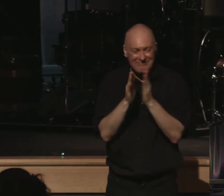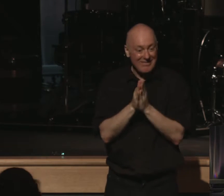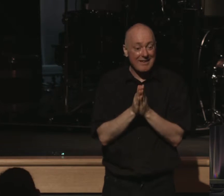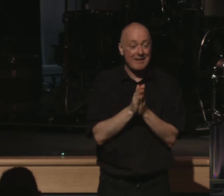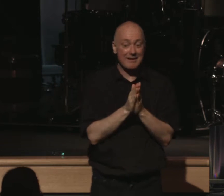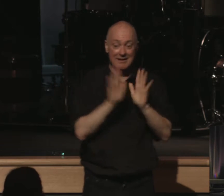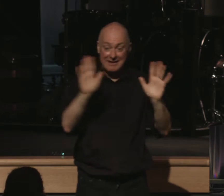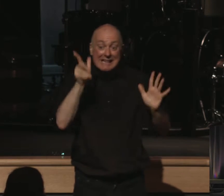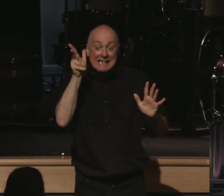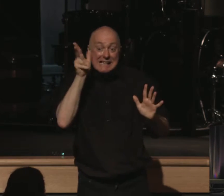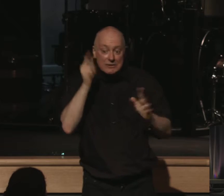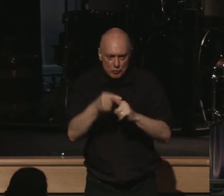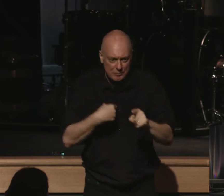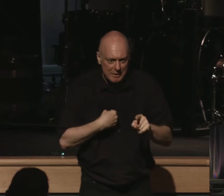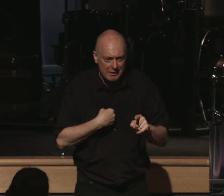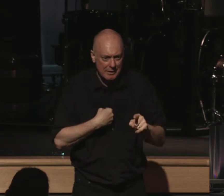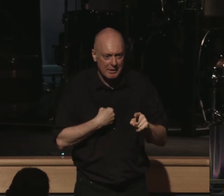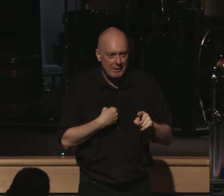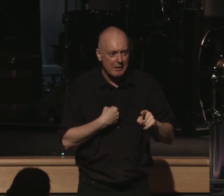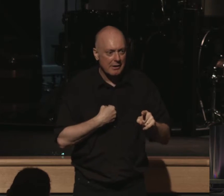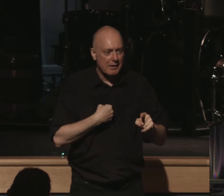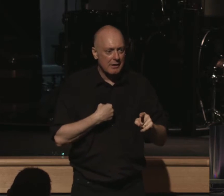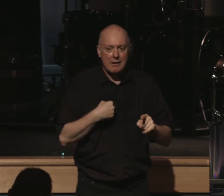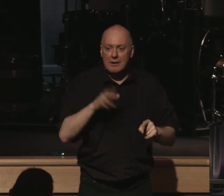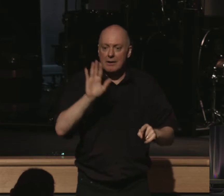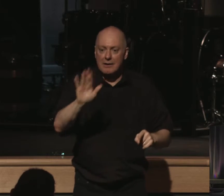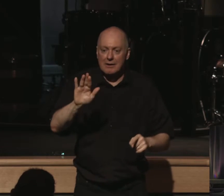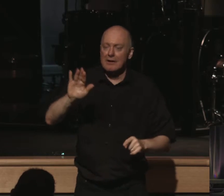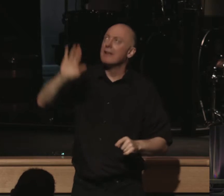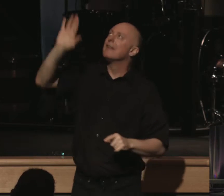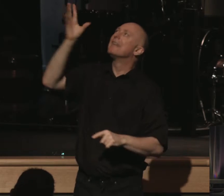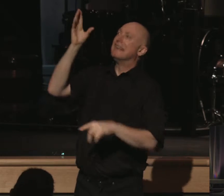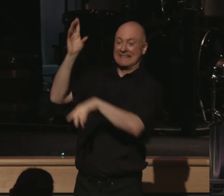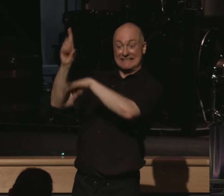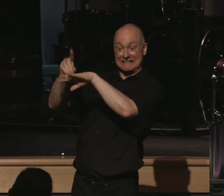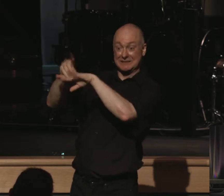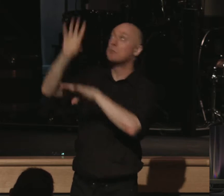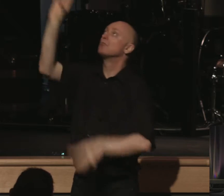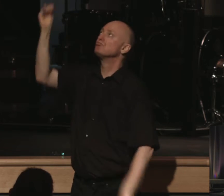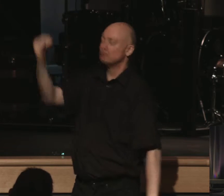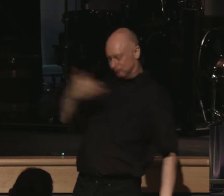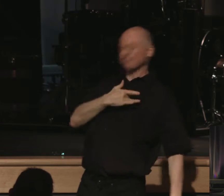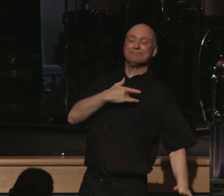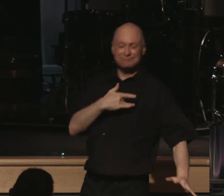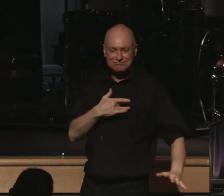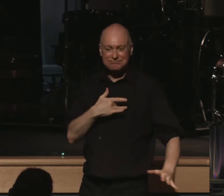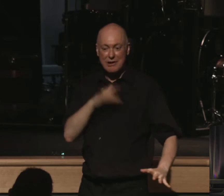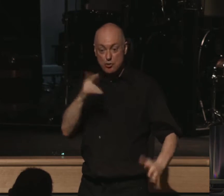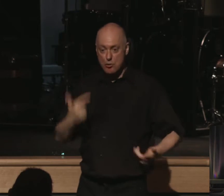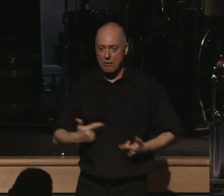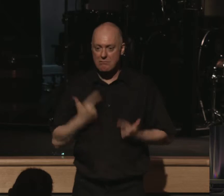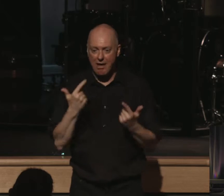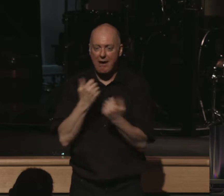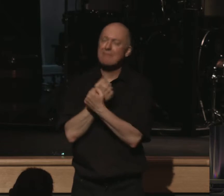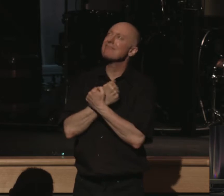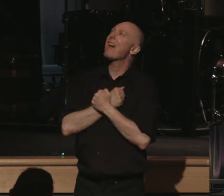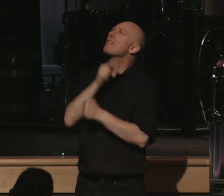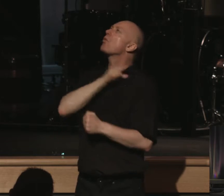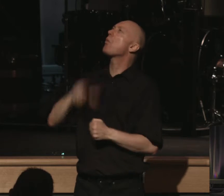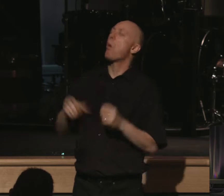And listen, loved ones, you place that diamond in your heart. You walk with that diamond in your heart. Your life loves the Lord more.